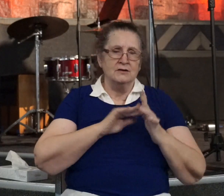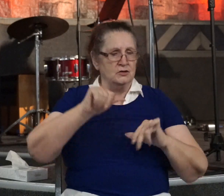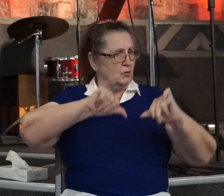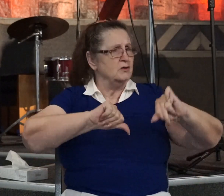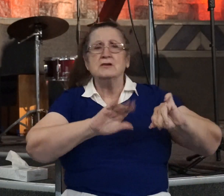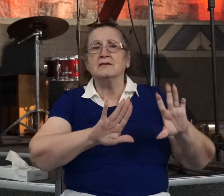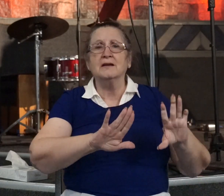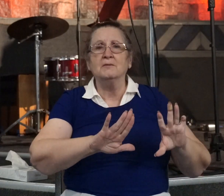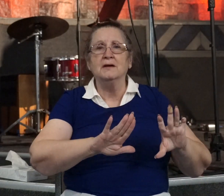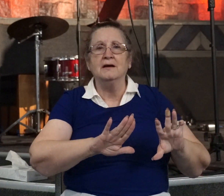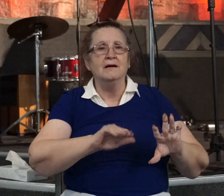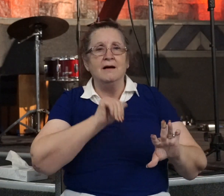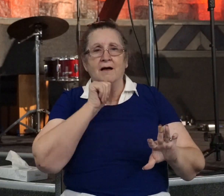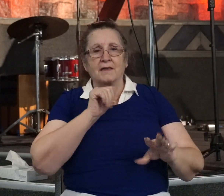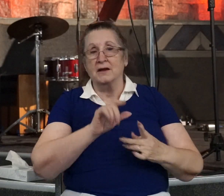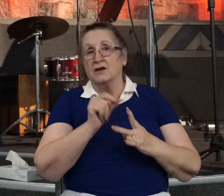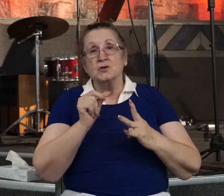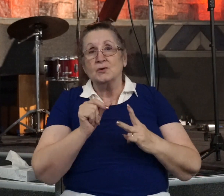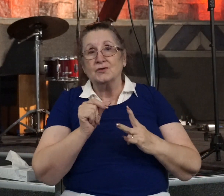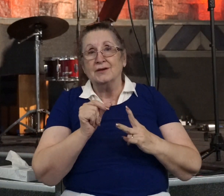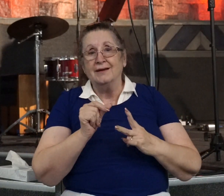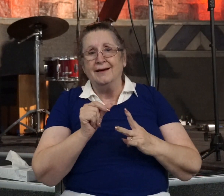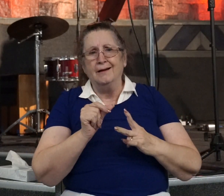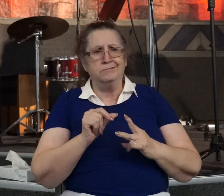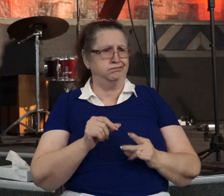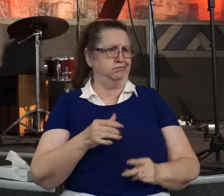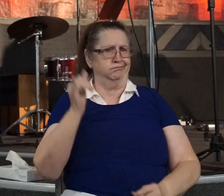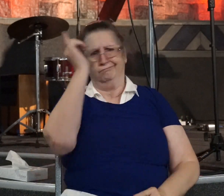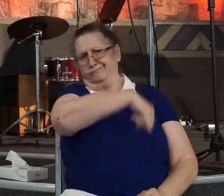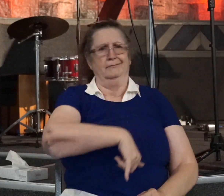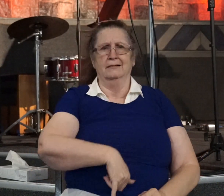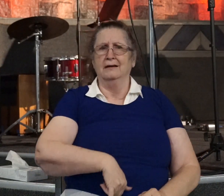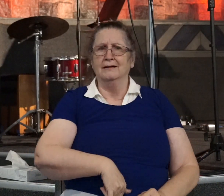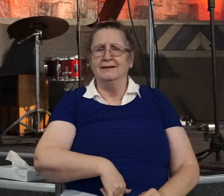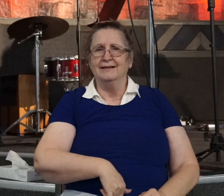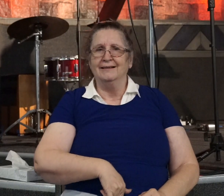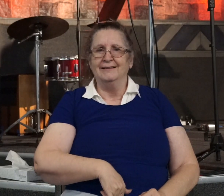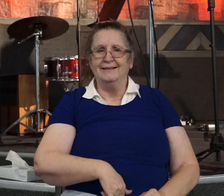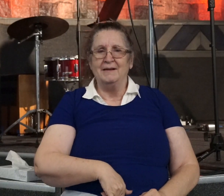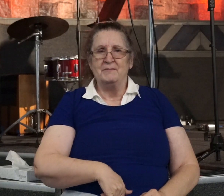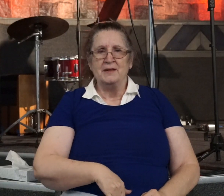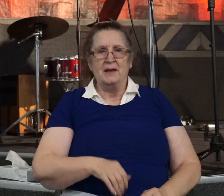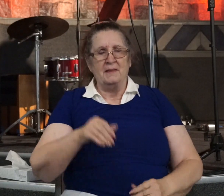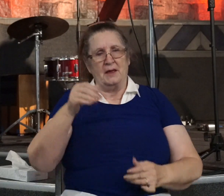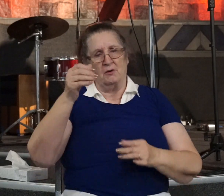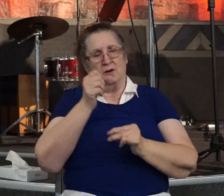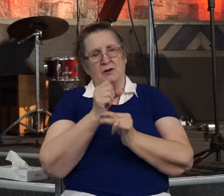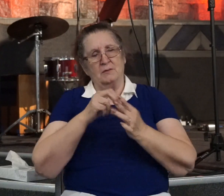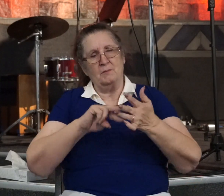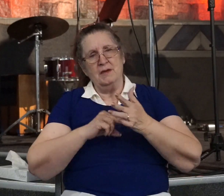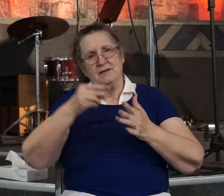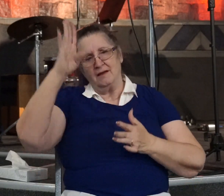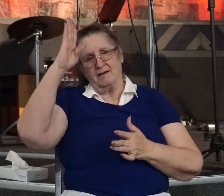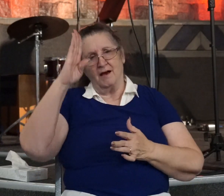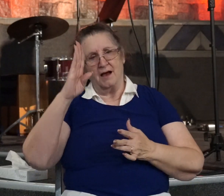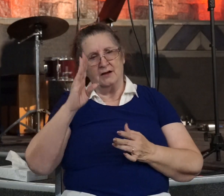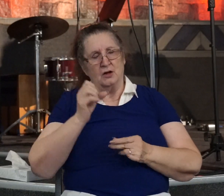because they weren't chosen is absurd. That would mean that God created some people just to fill the fires of hell.